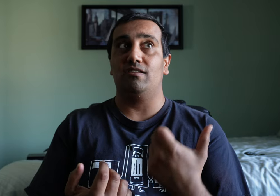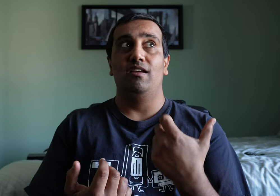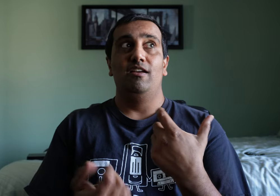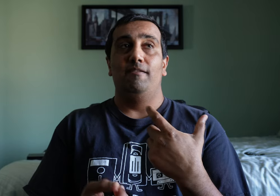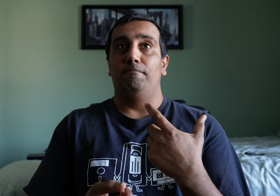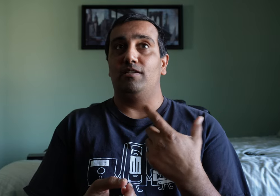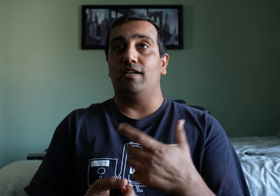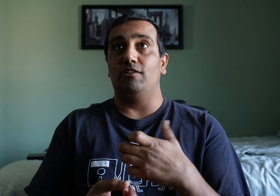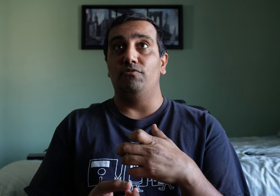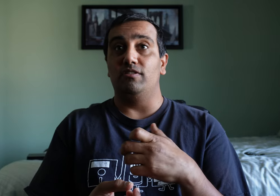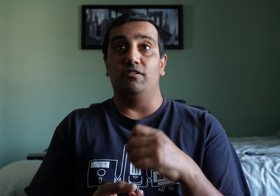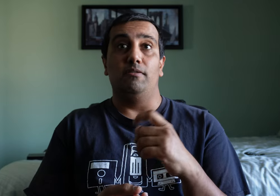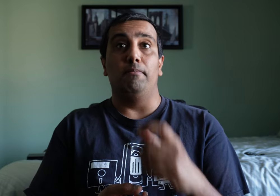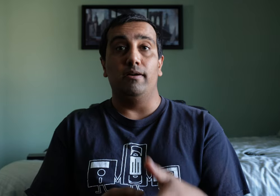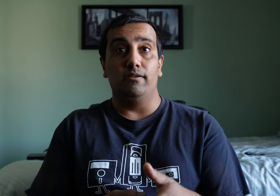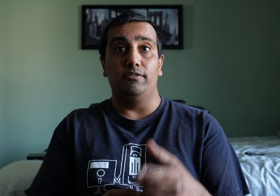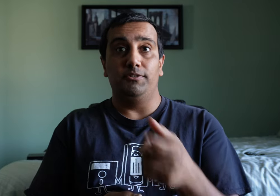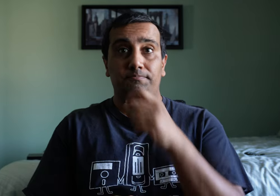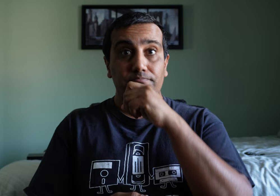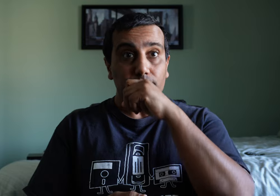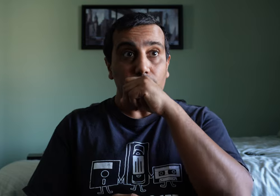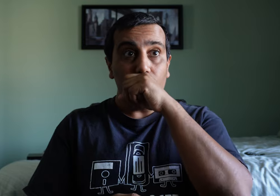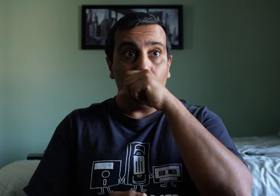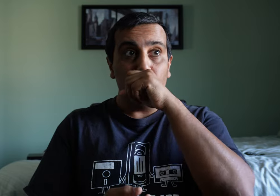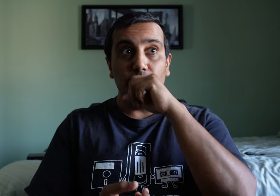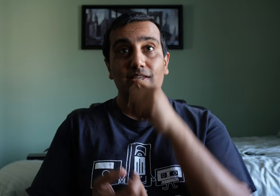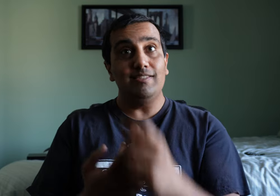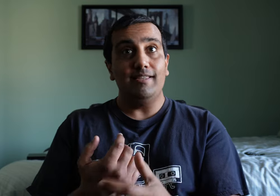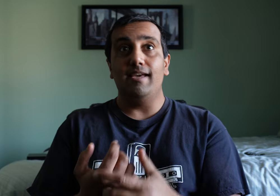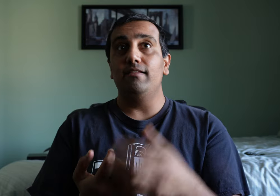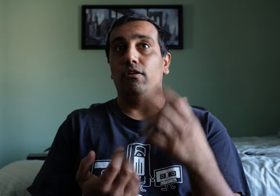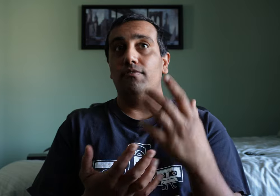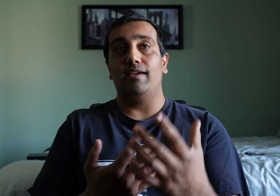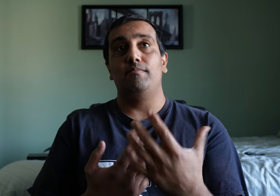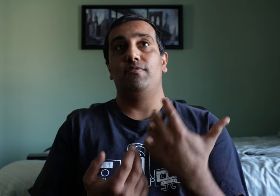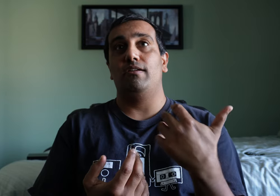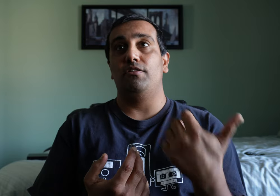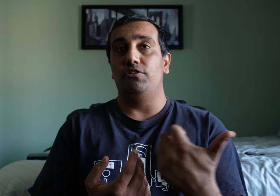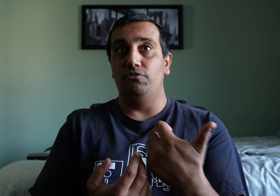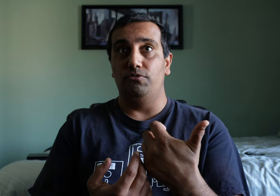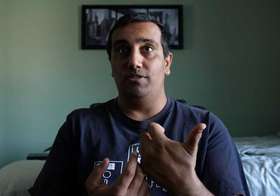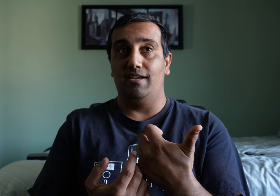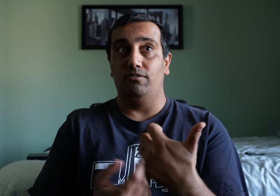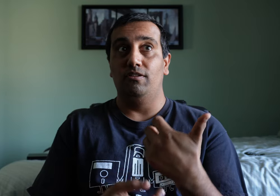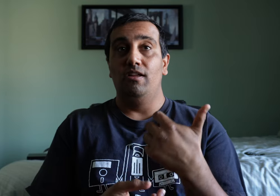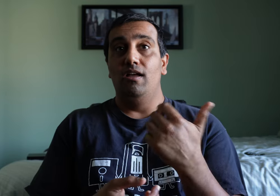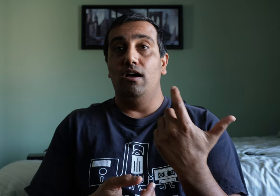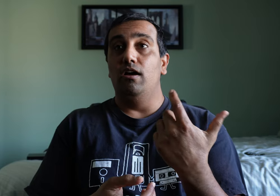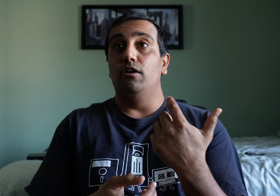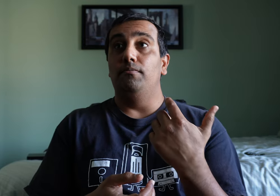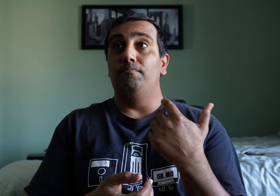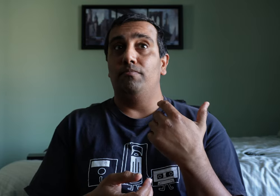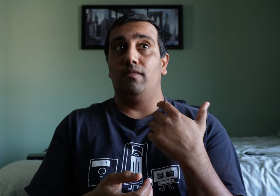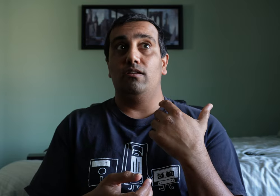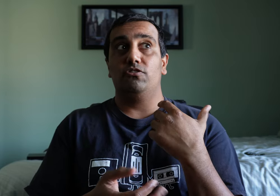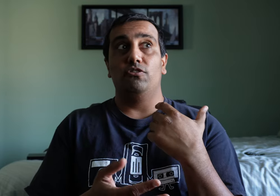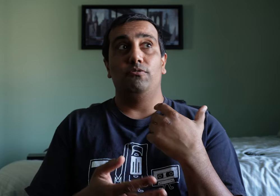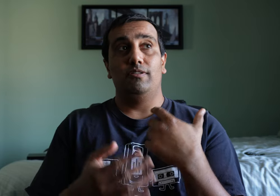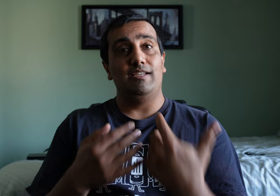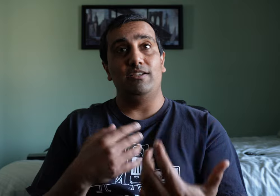the second visit to the bunker. So things like that, all of that can be found on the YouTube channel. Um, so essentially